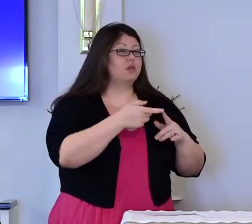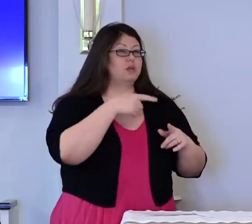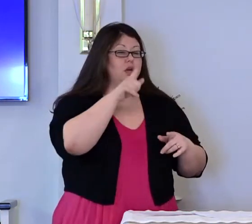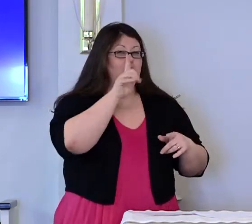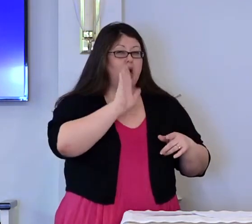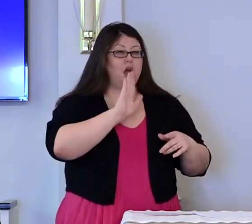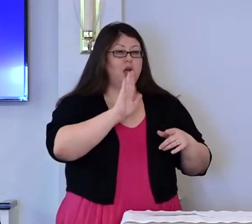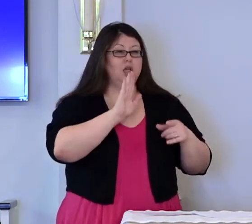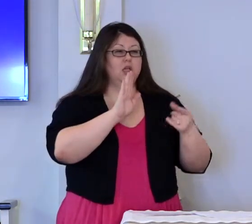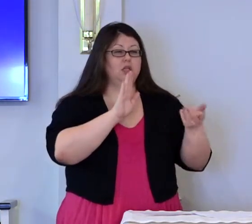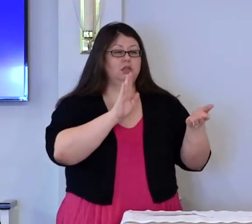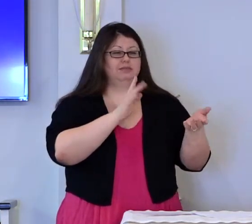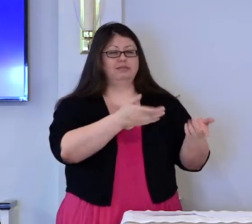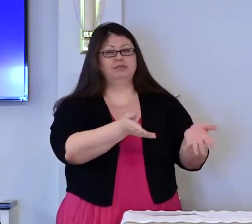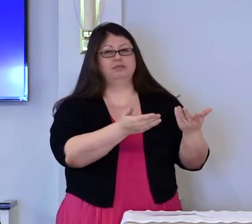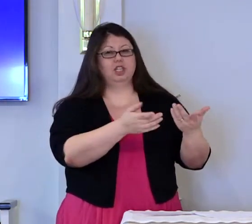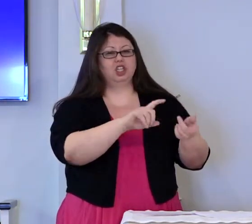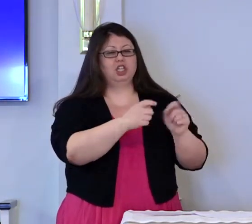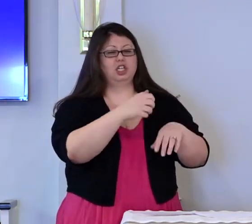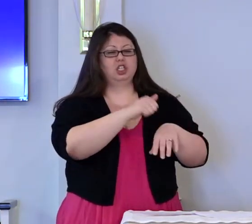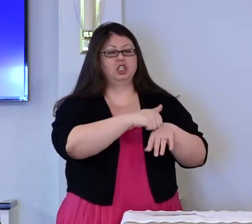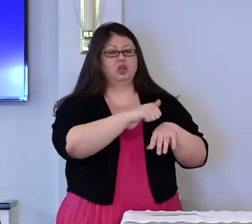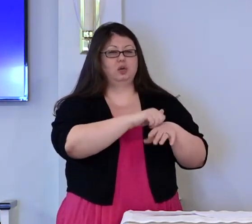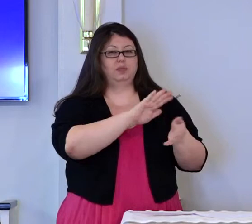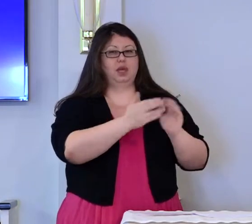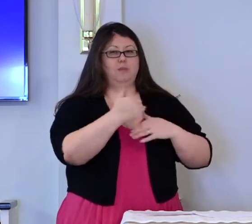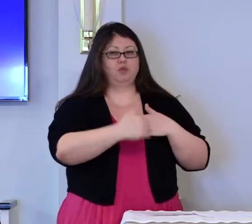turn these stones into bread.